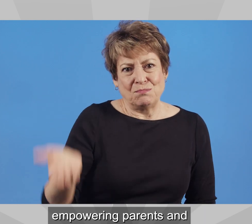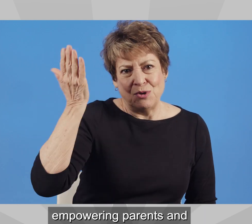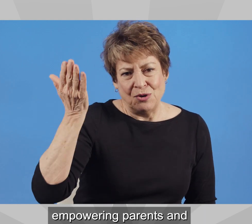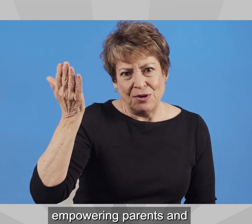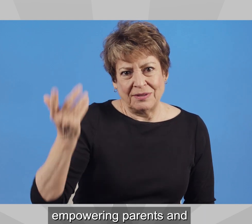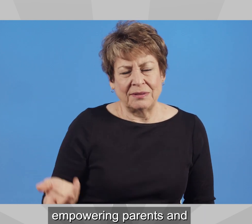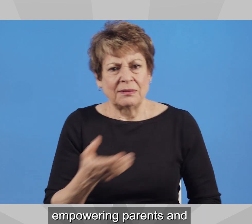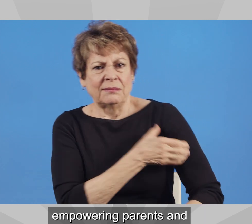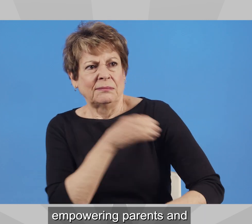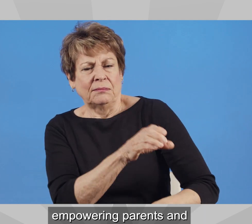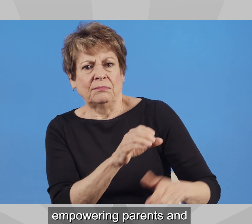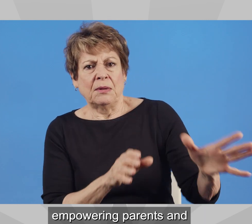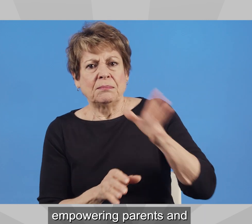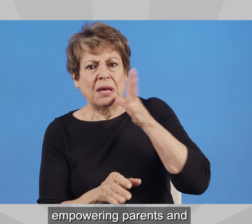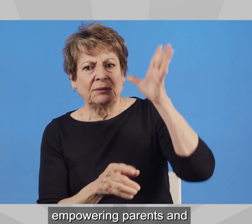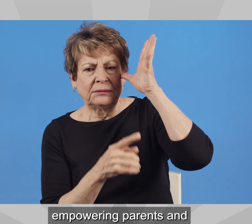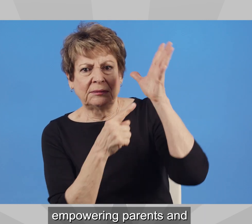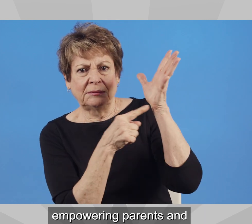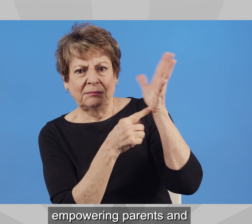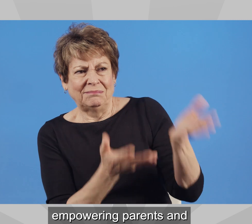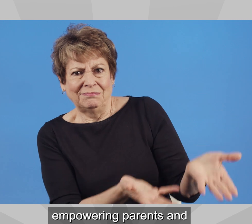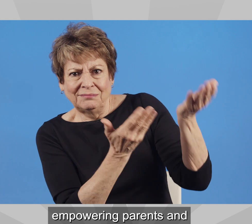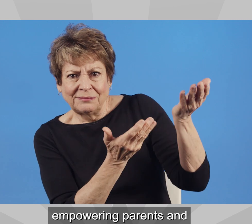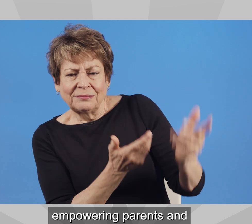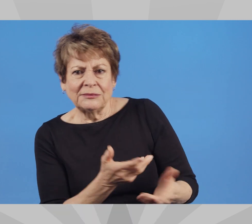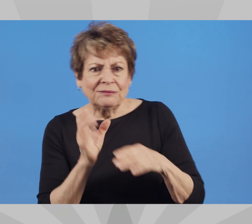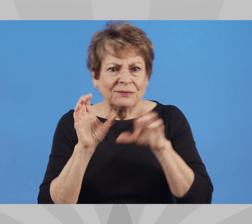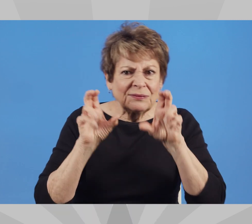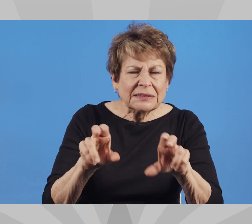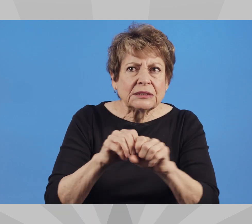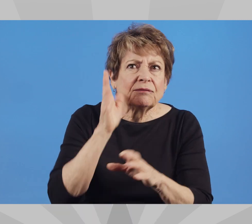empowering parents, and investing in our future.